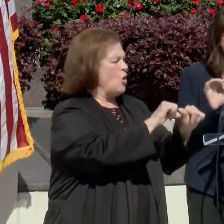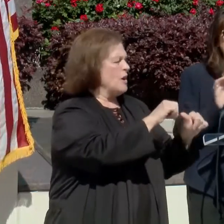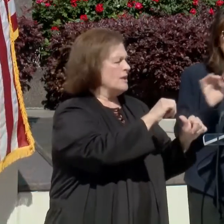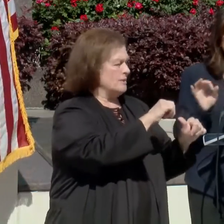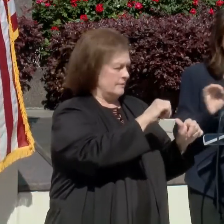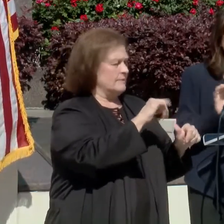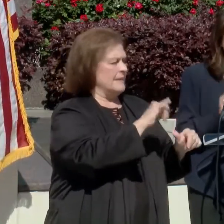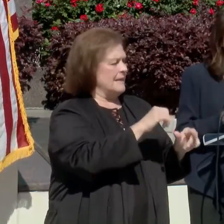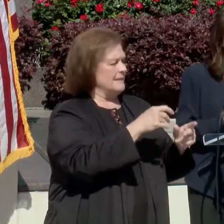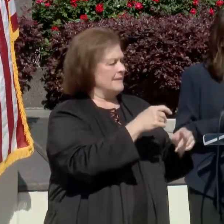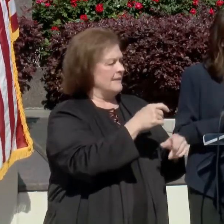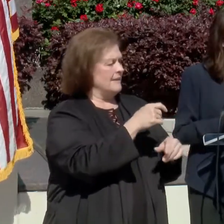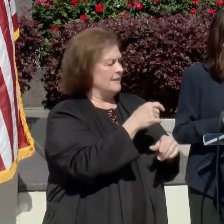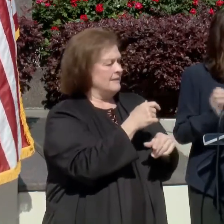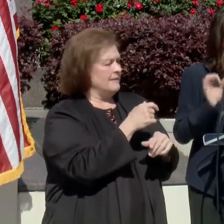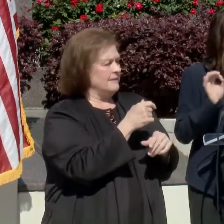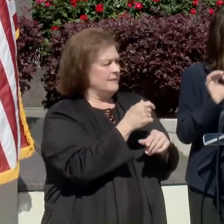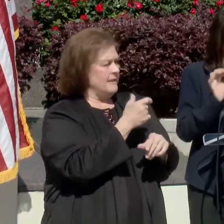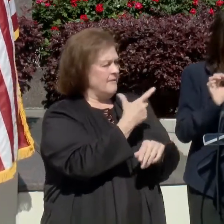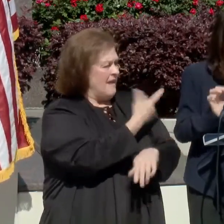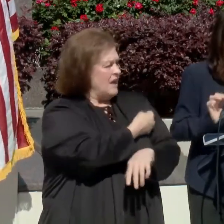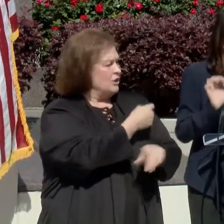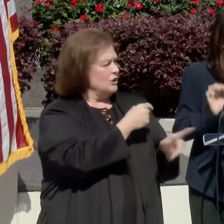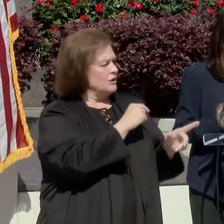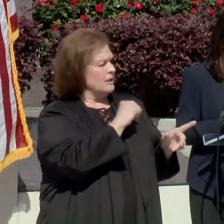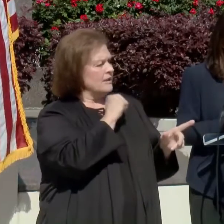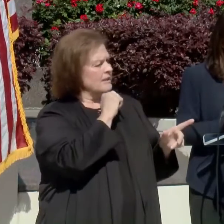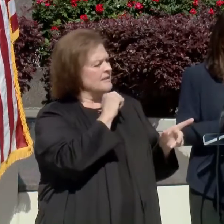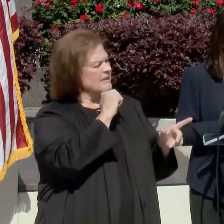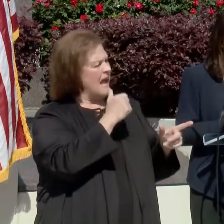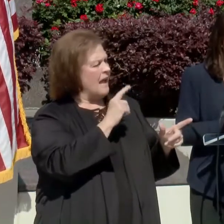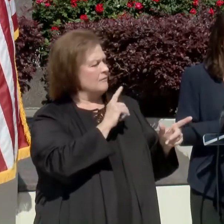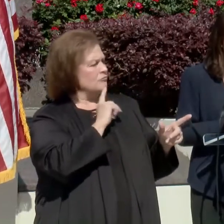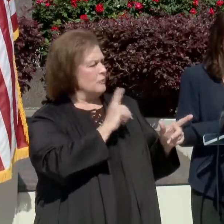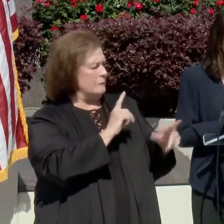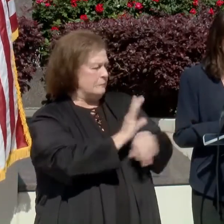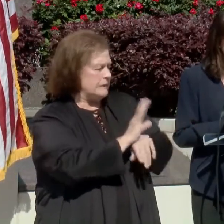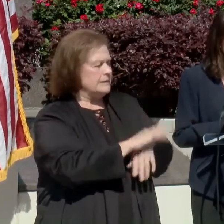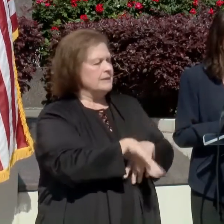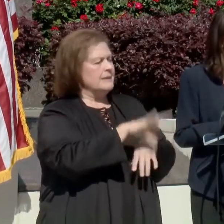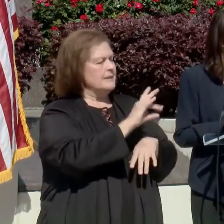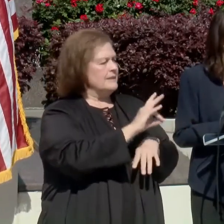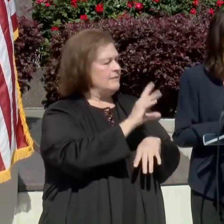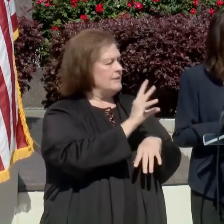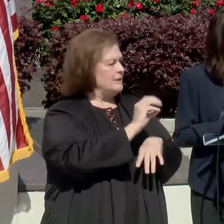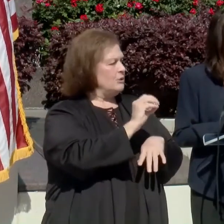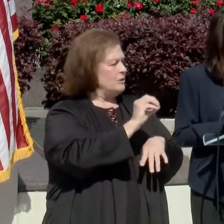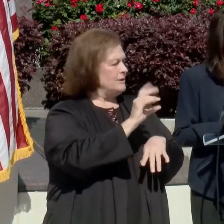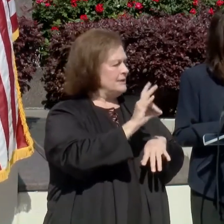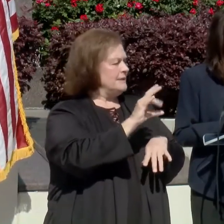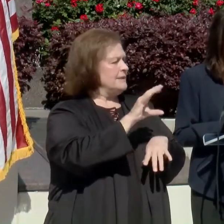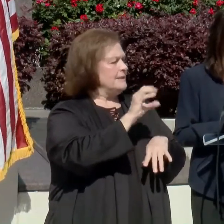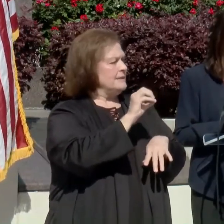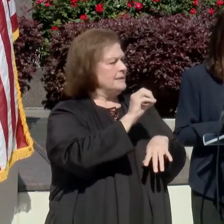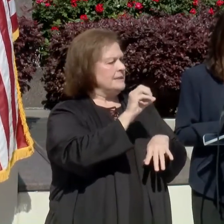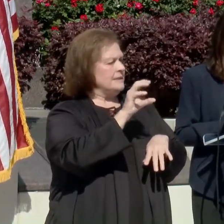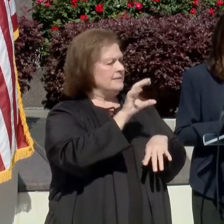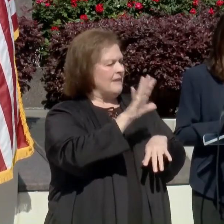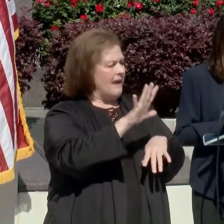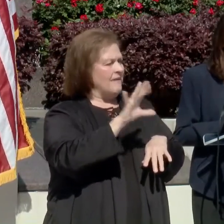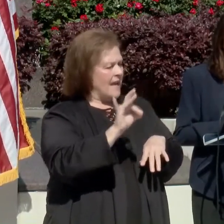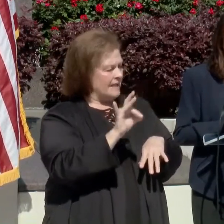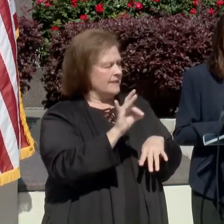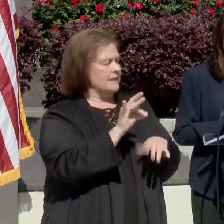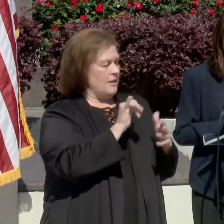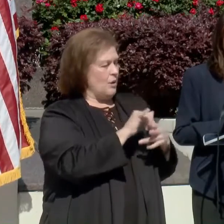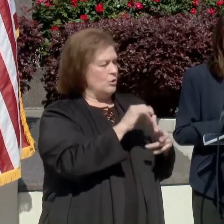vaccination is not as heavy in those zip codes. So it's 70062 and 70058. This